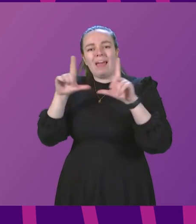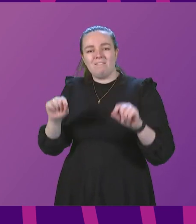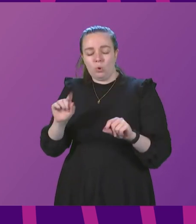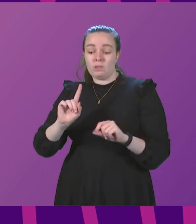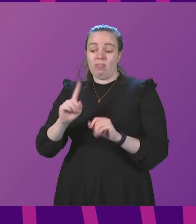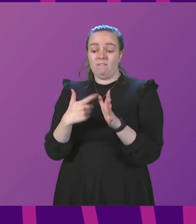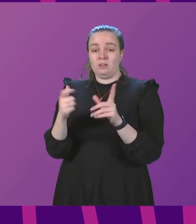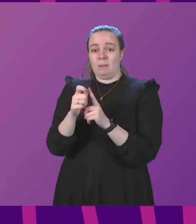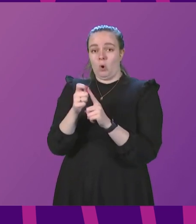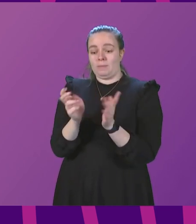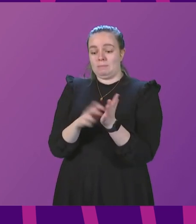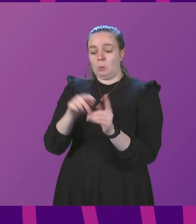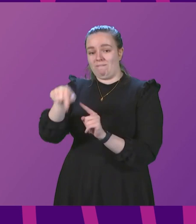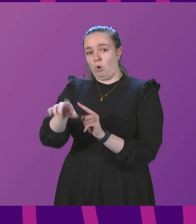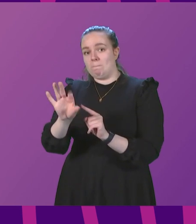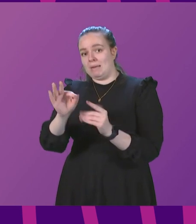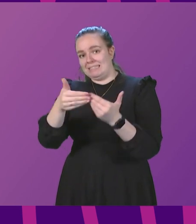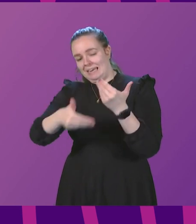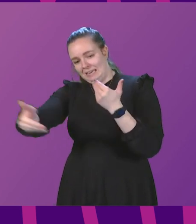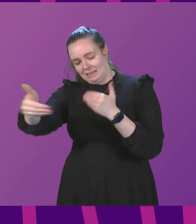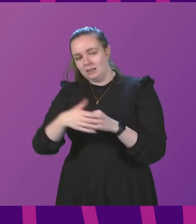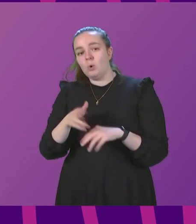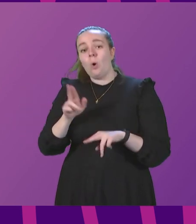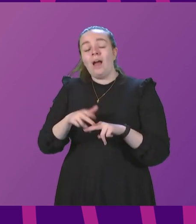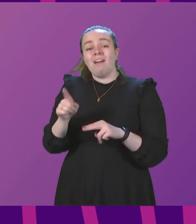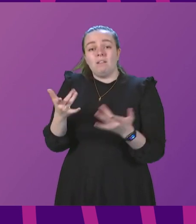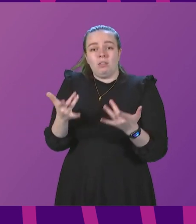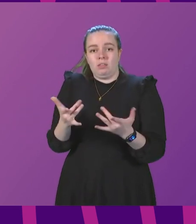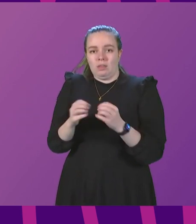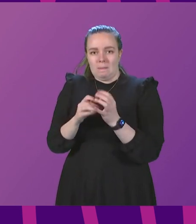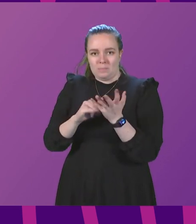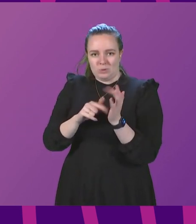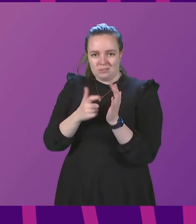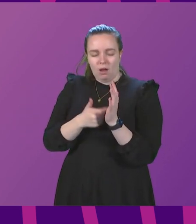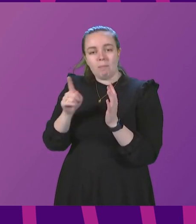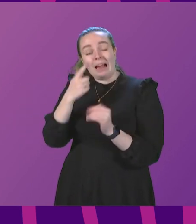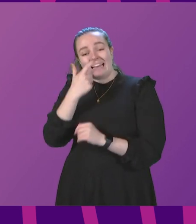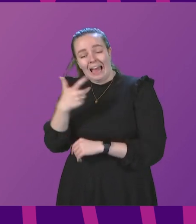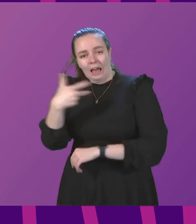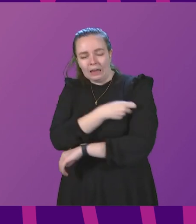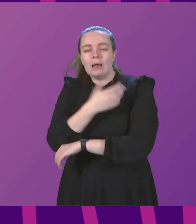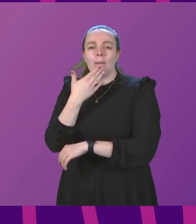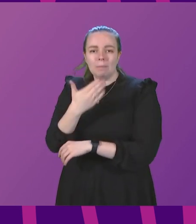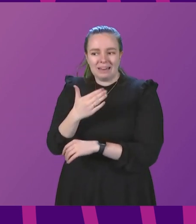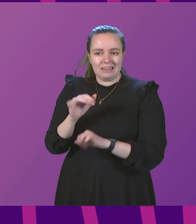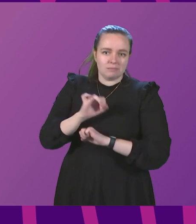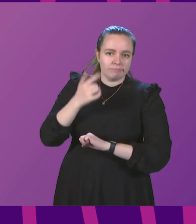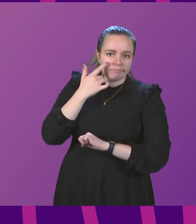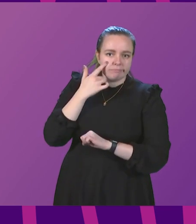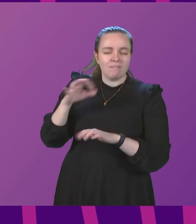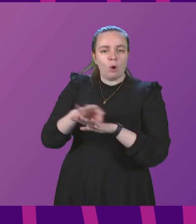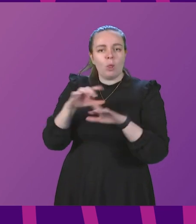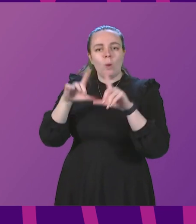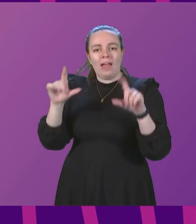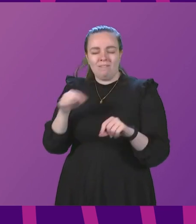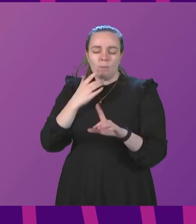appointments scheduled from Monday onwards. So if you haven't had a booster yet but you are eligible for one, please look out for the blue envelope and go